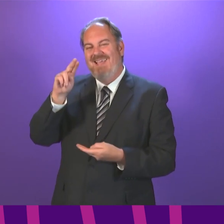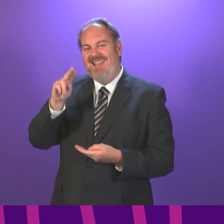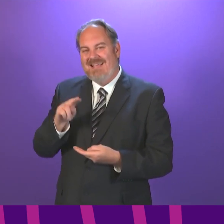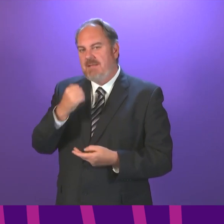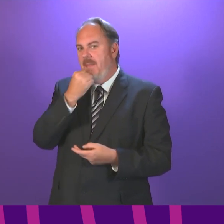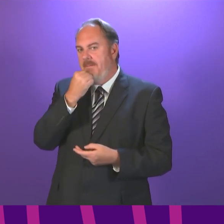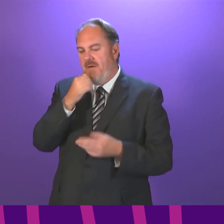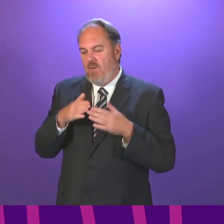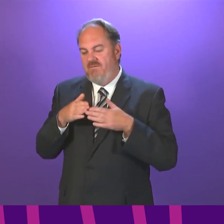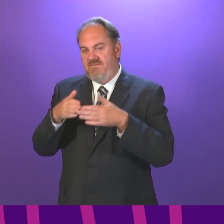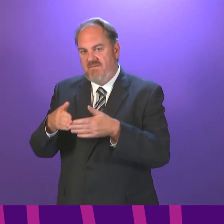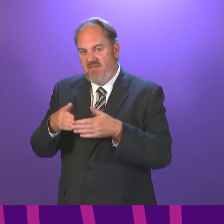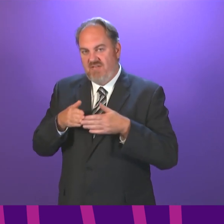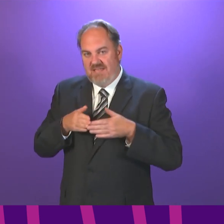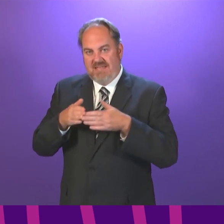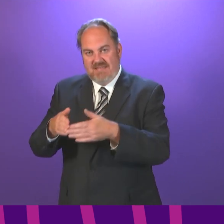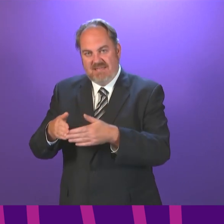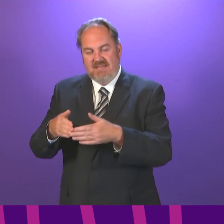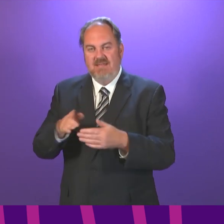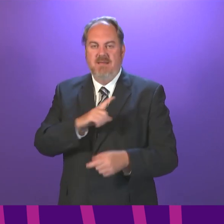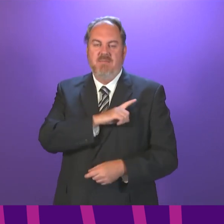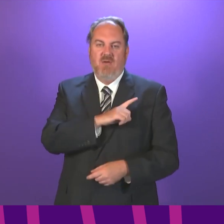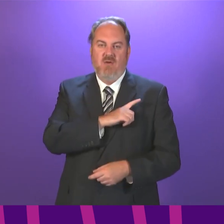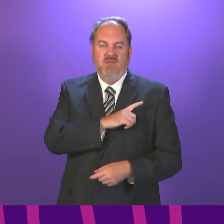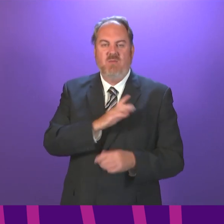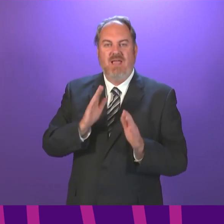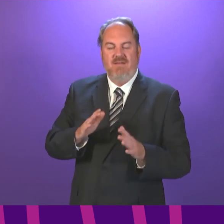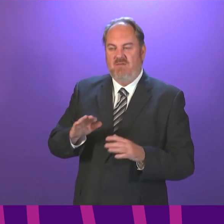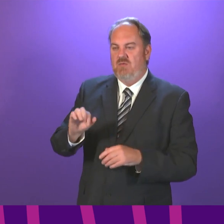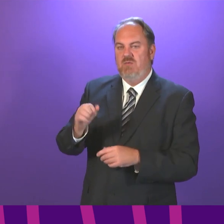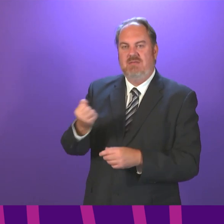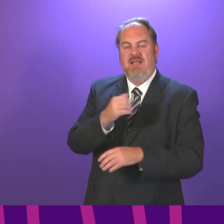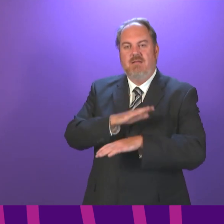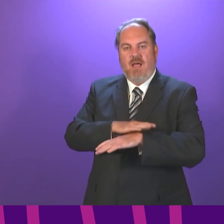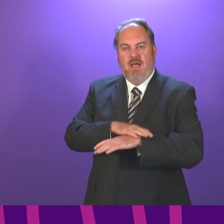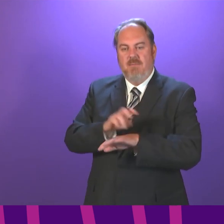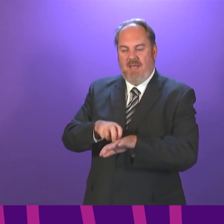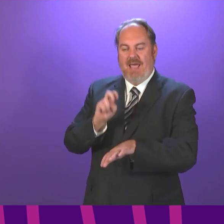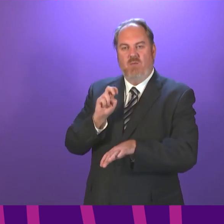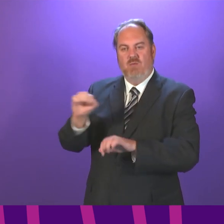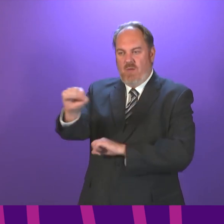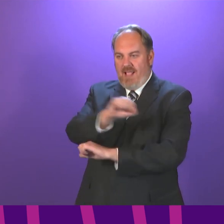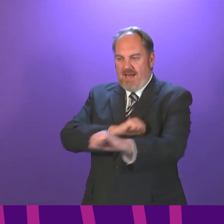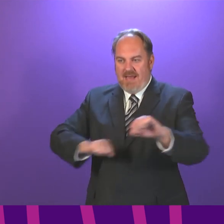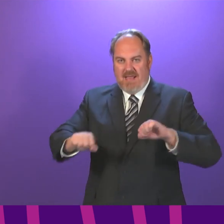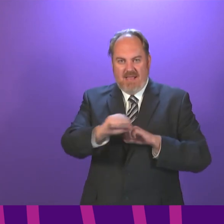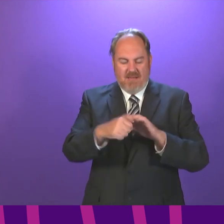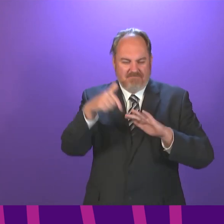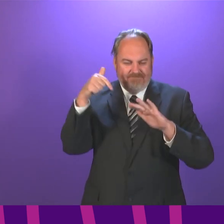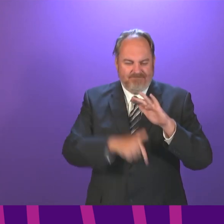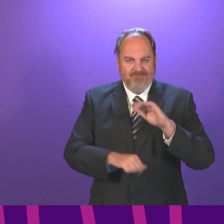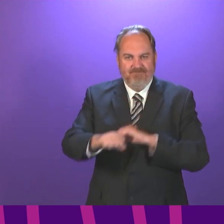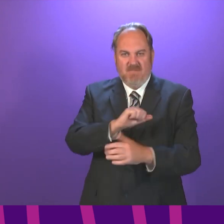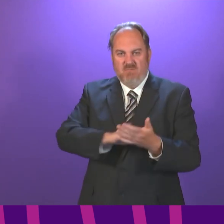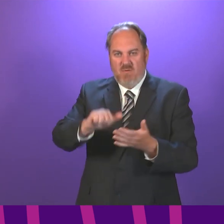sailings on some routes due to the continued need for enhanced cleaning regimes. Obviously, it remains important on our ferries, like